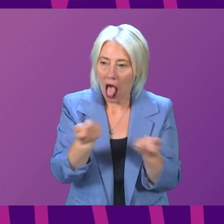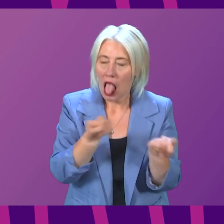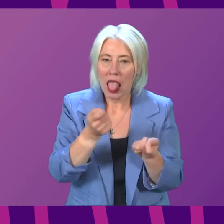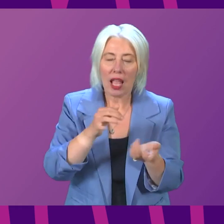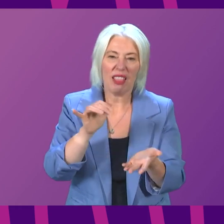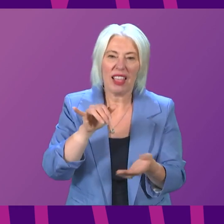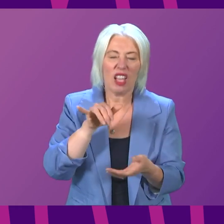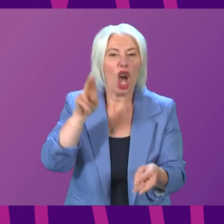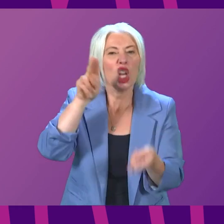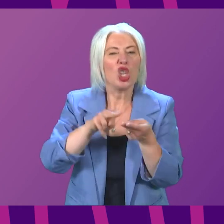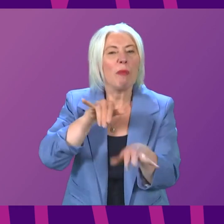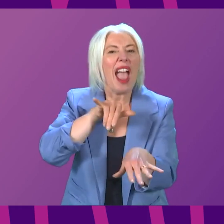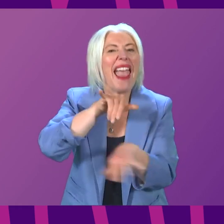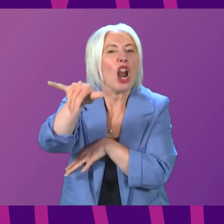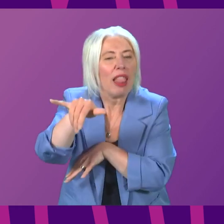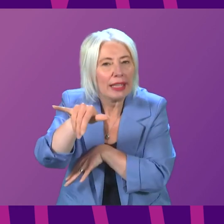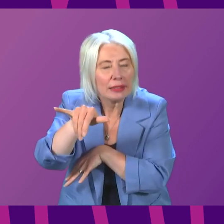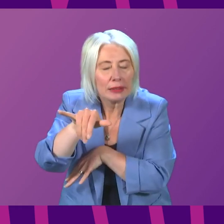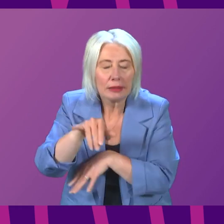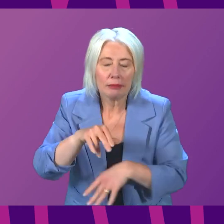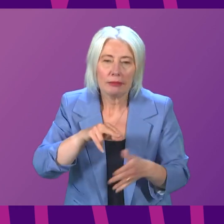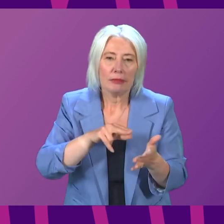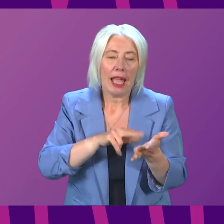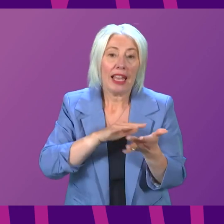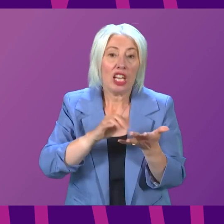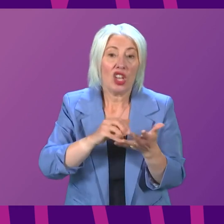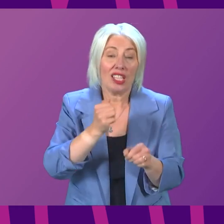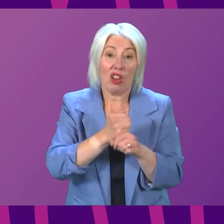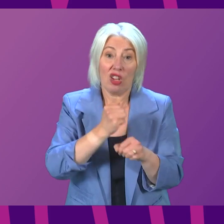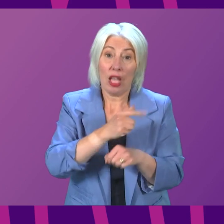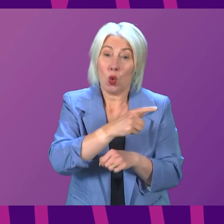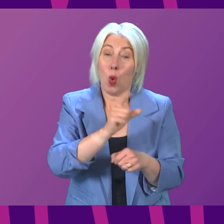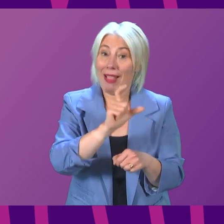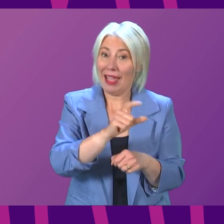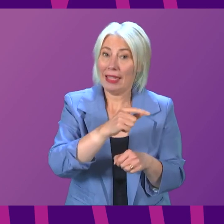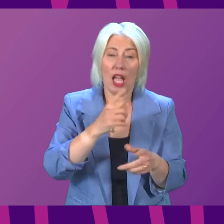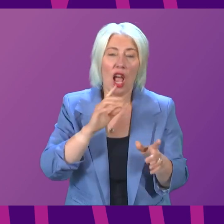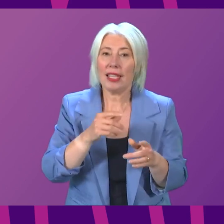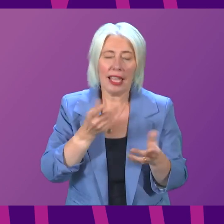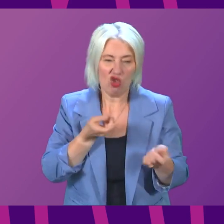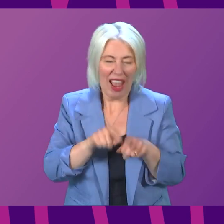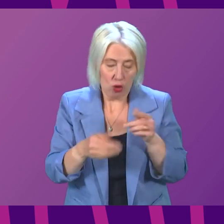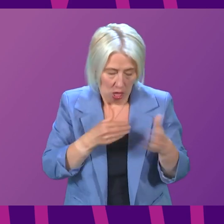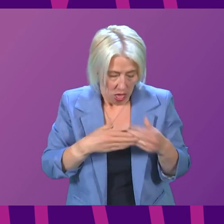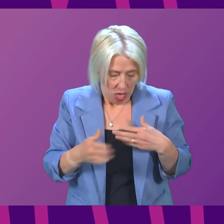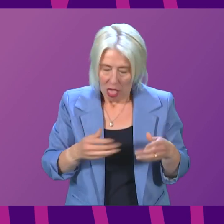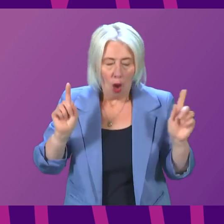airline, and Greater Glasgow and Clyde NHS spends more time firefighting than forward-thinking. First Minister, your government